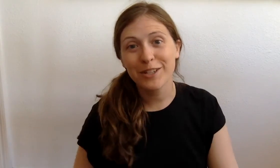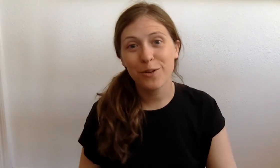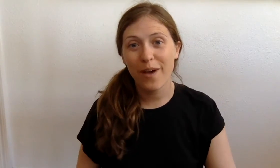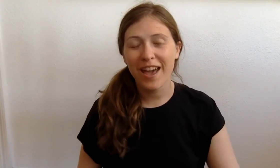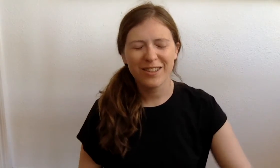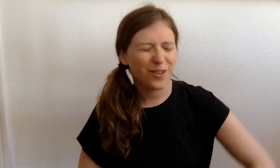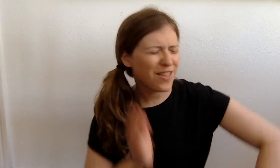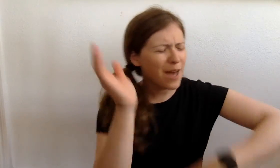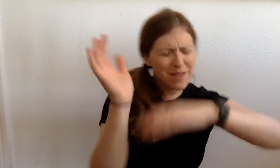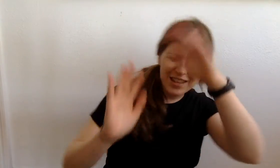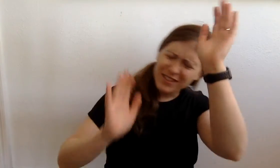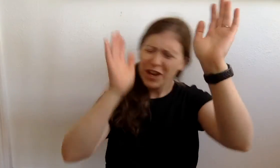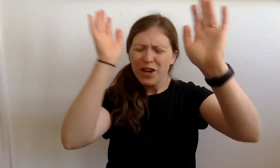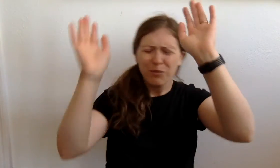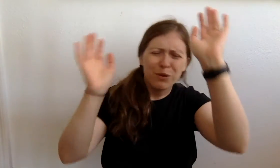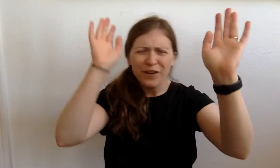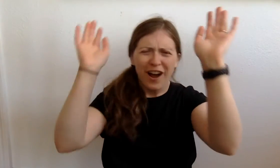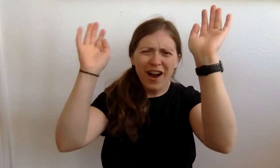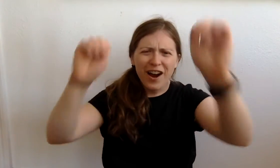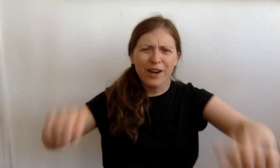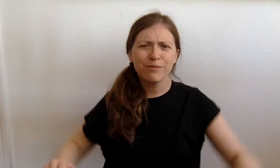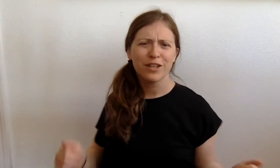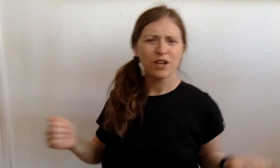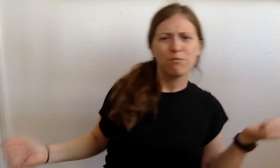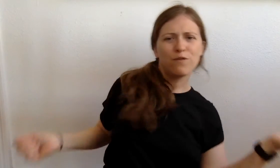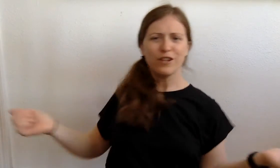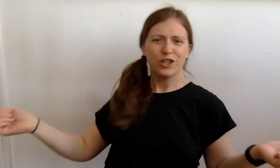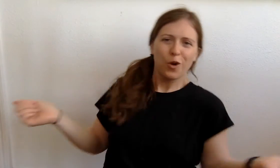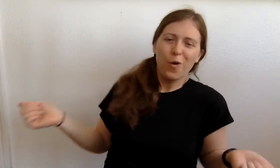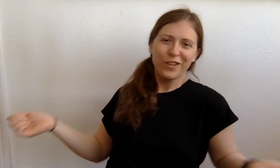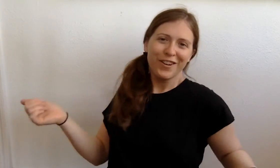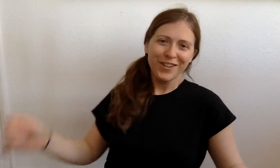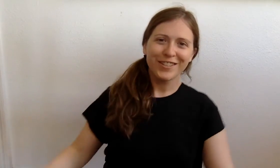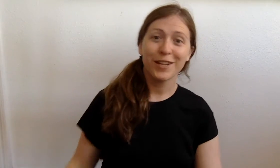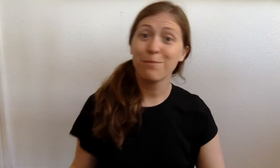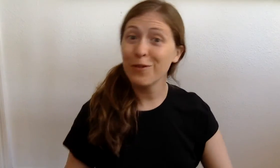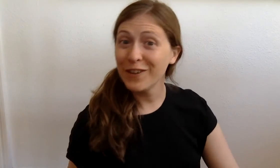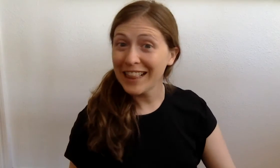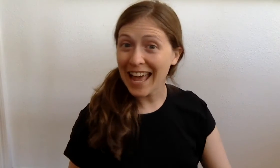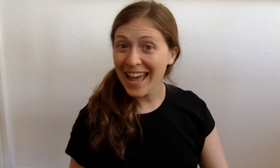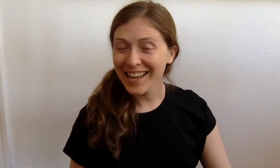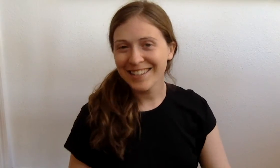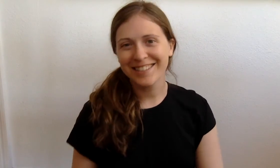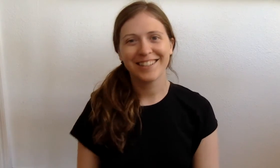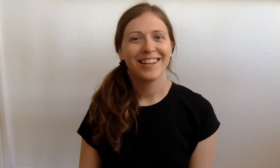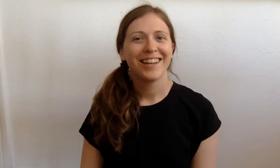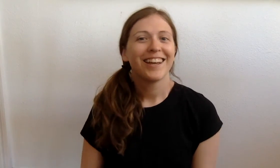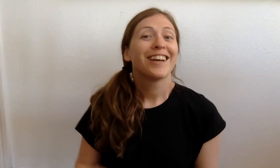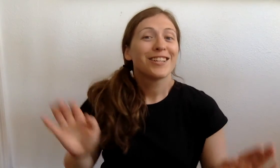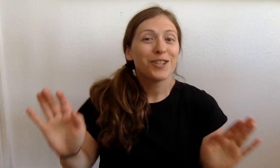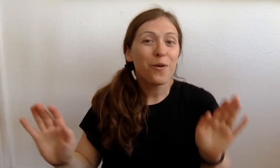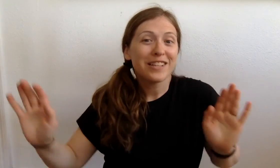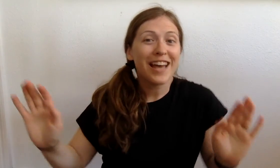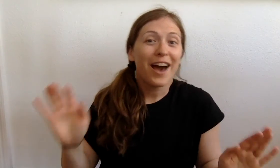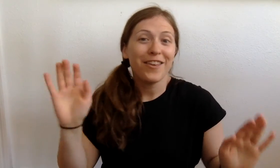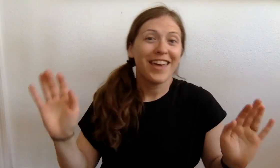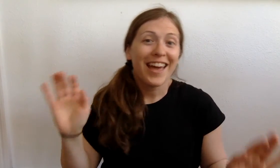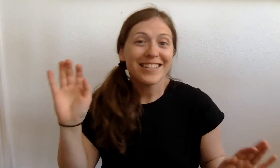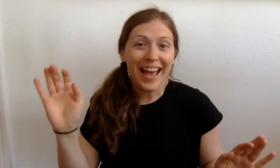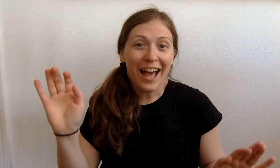way. So that means move your arms, move your shoulders, move your legs. Show us how you get down.